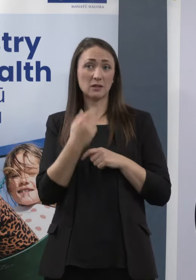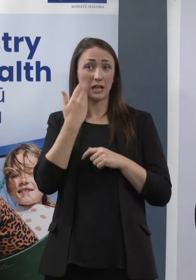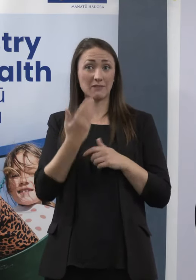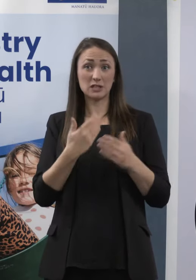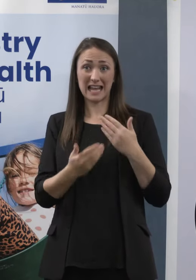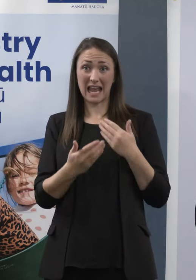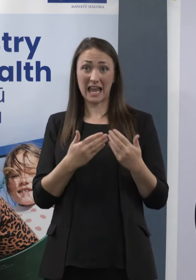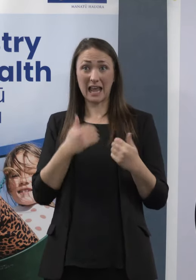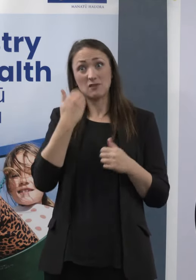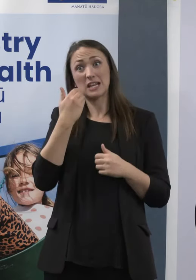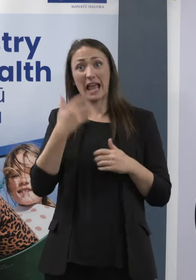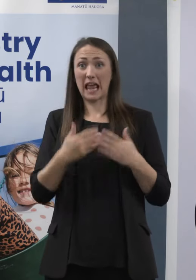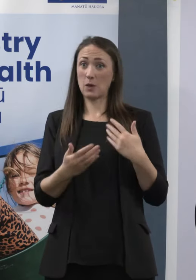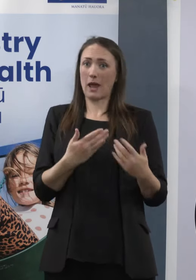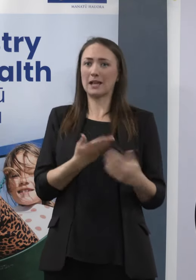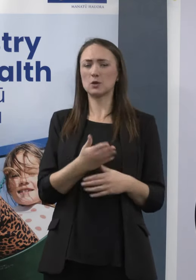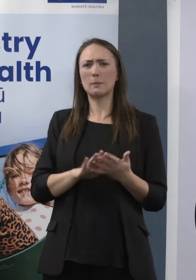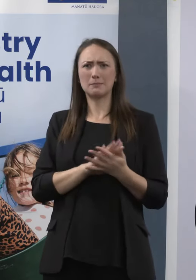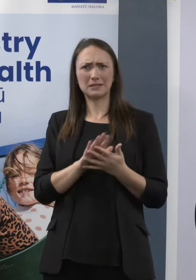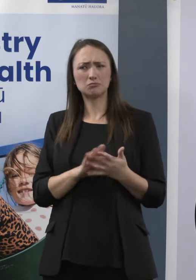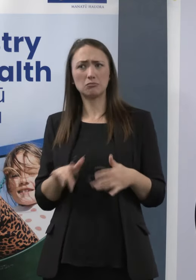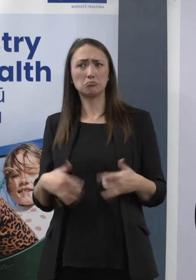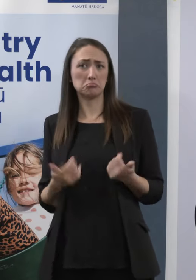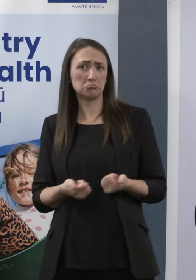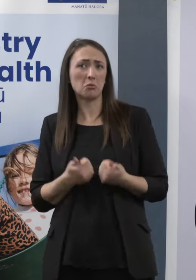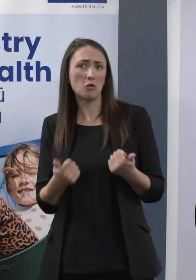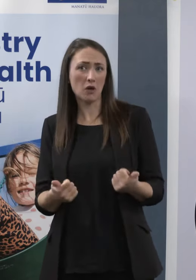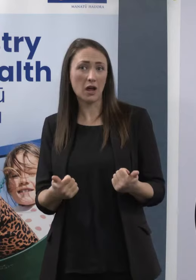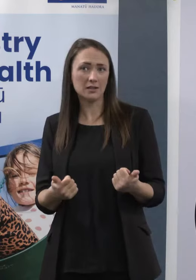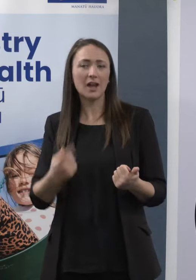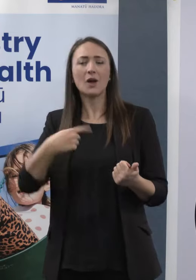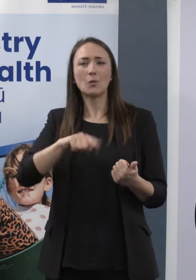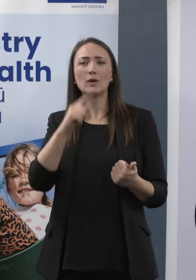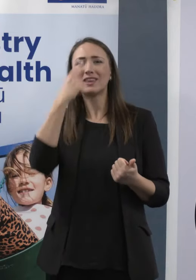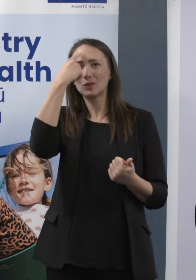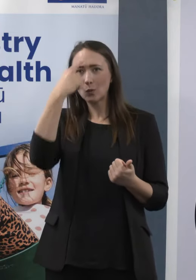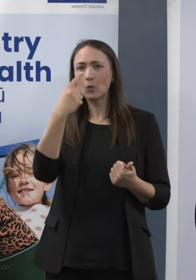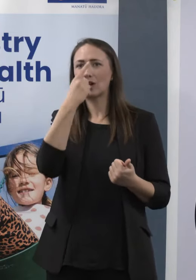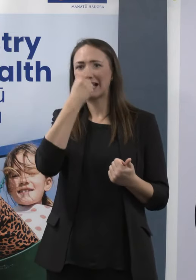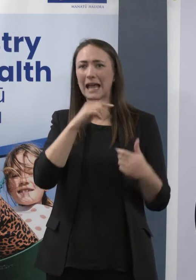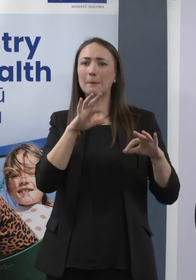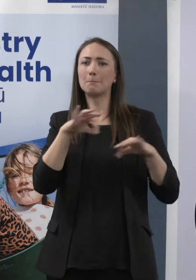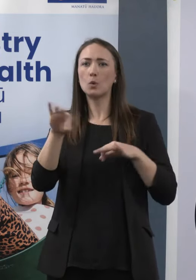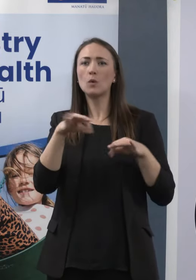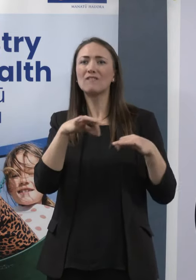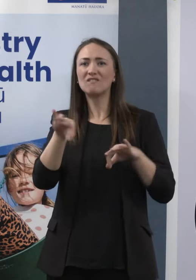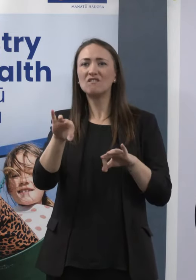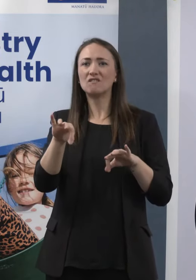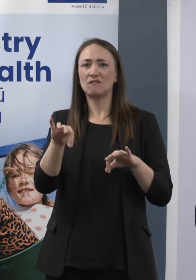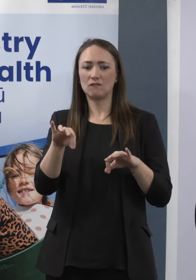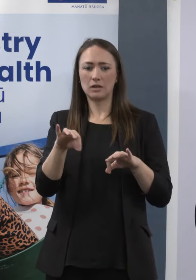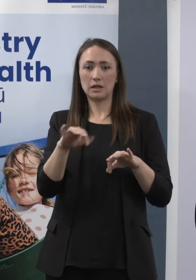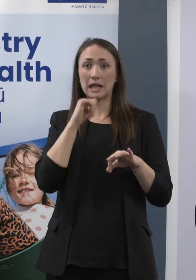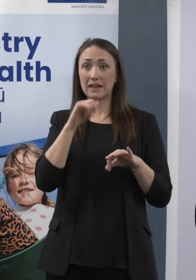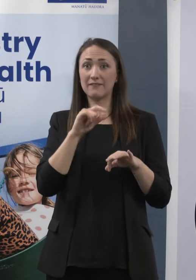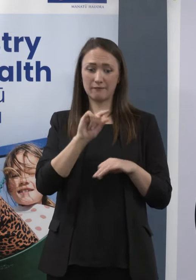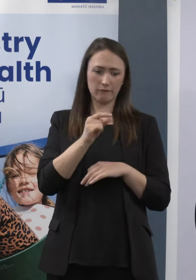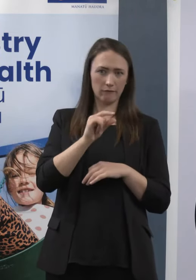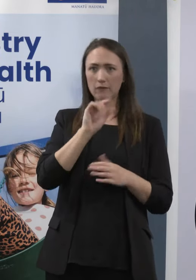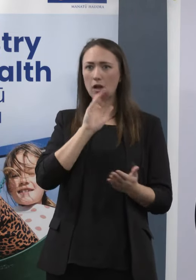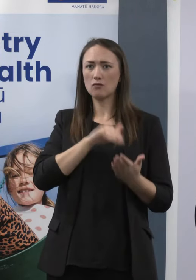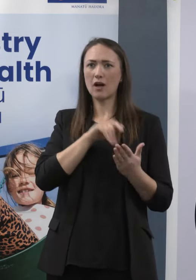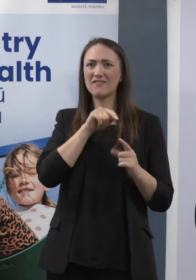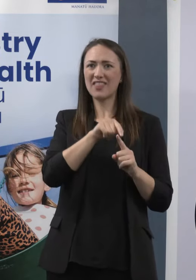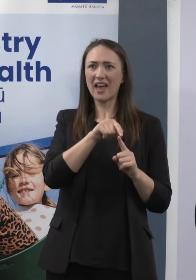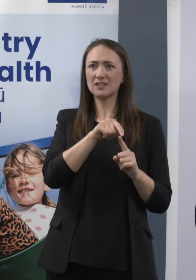move tests around the country so that we could use the full capacity. And it was over those days that it became apparent that actually it wasn't possible